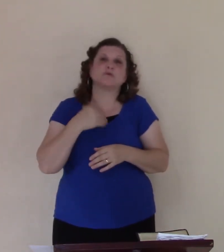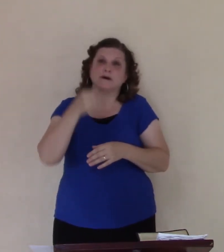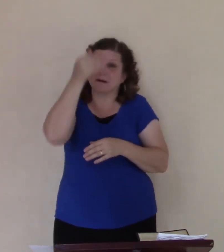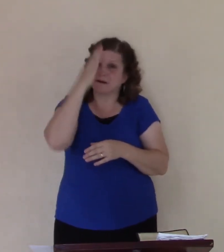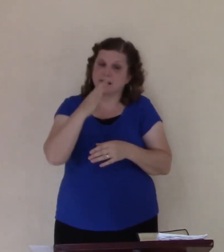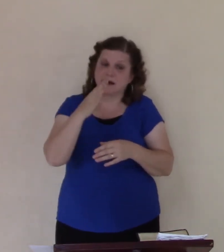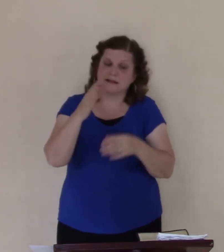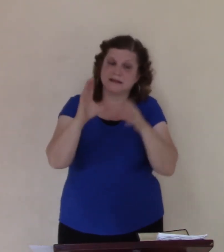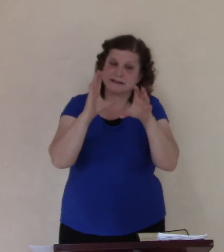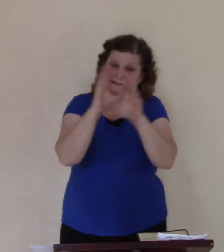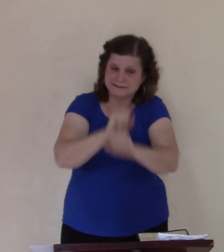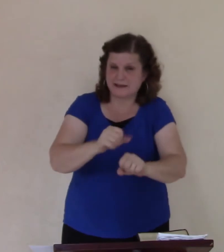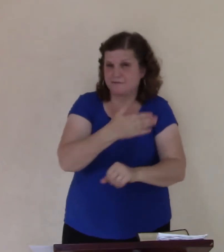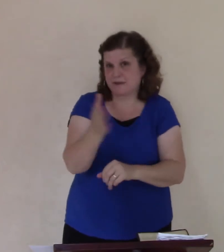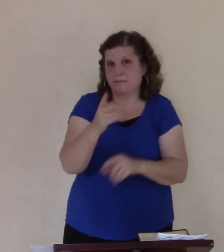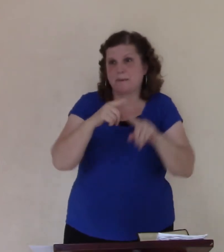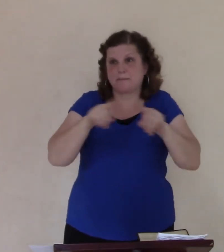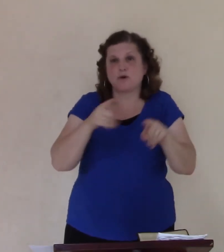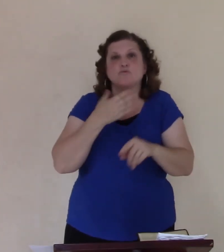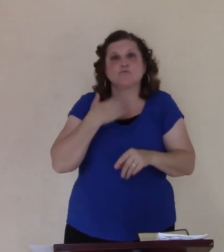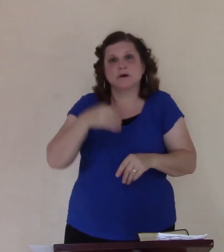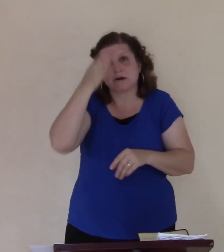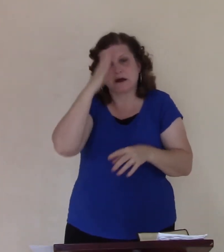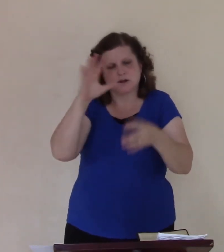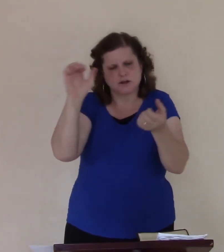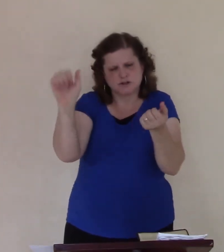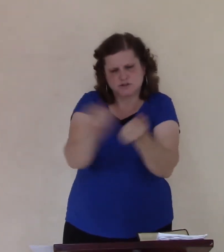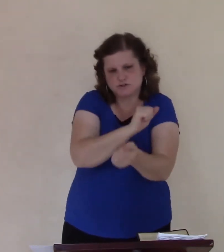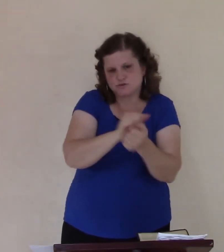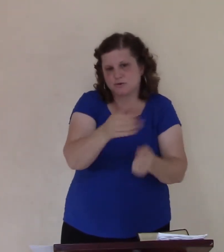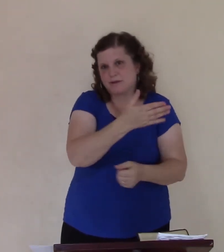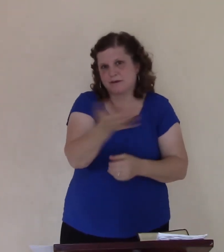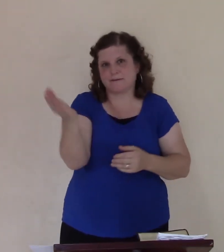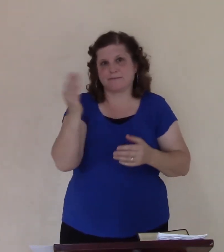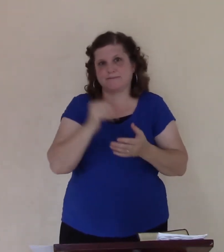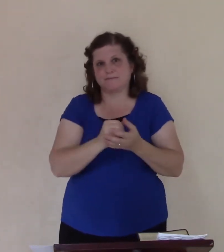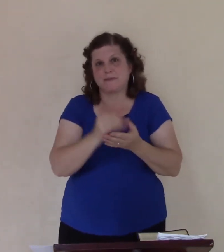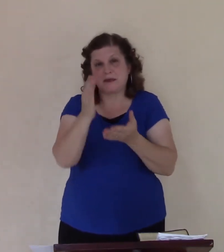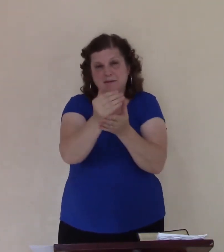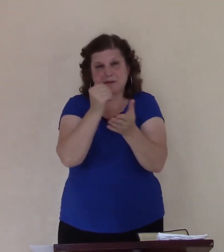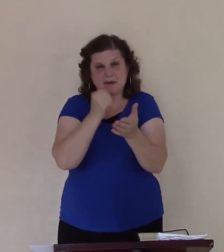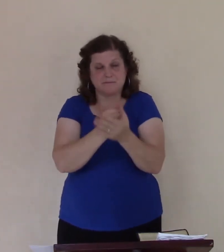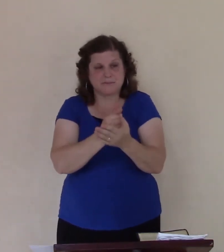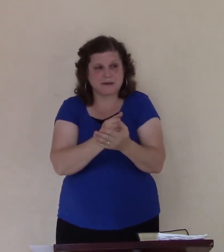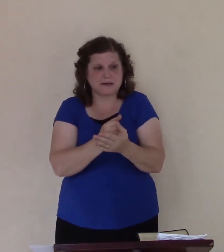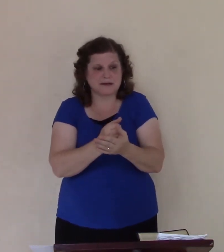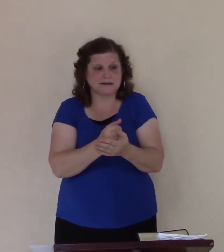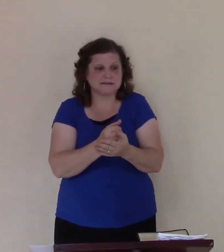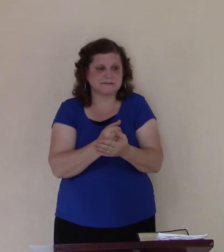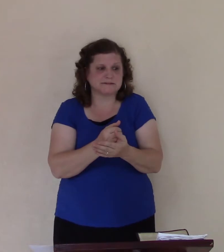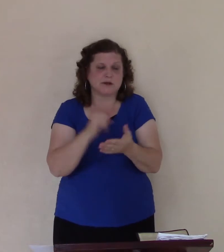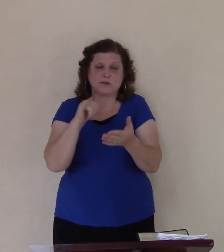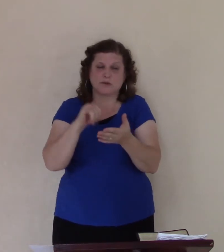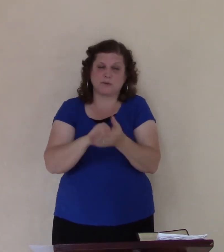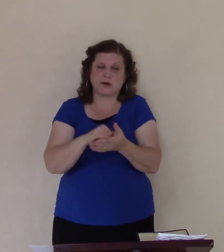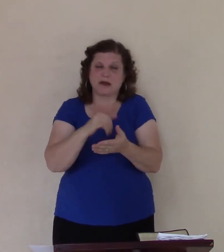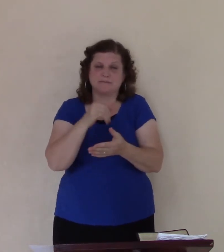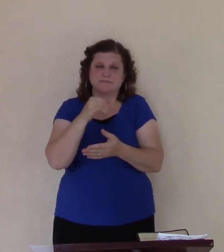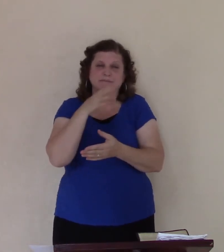wants God to destroy them. And so because of his outlook, towards those people, he becomes angry.